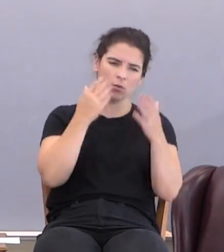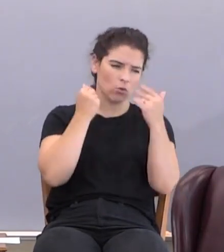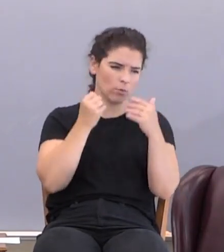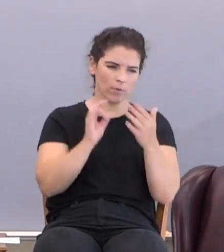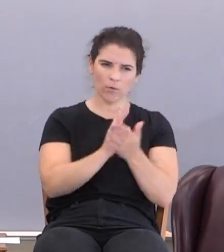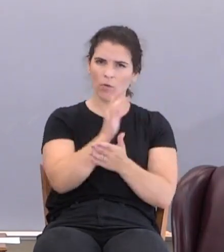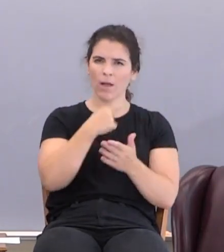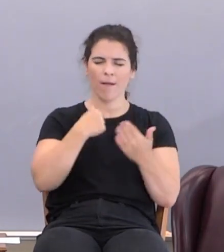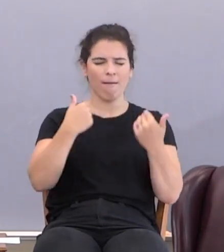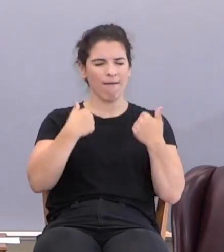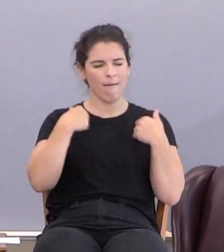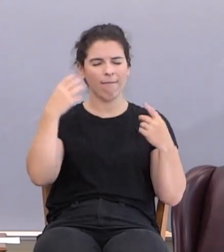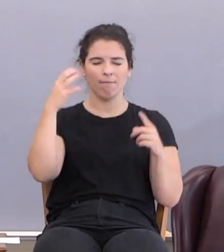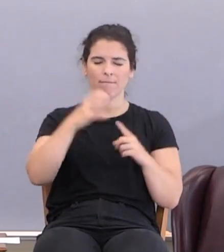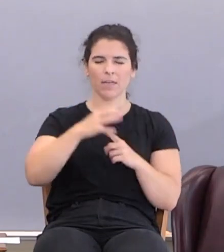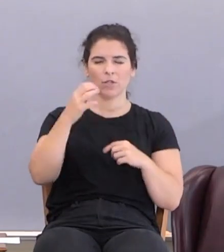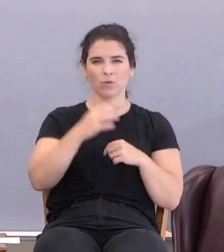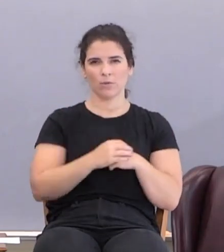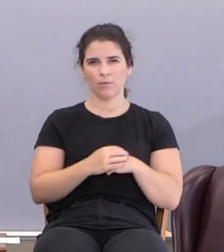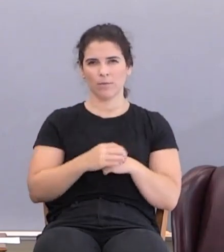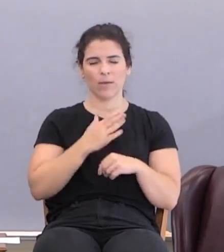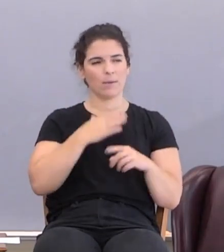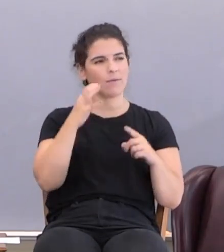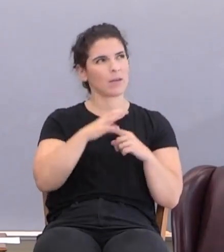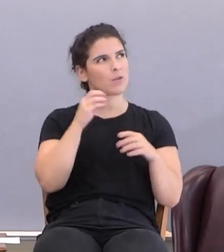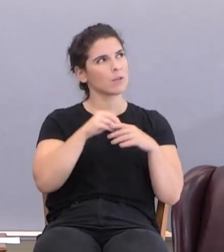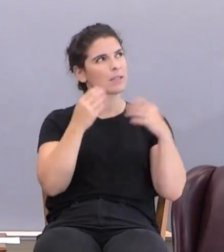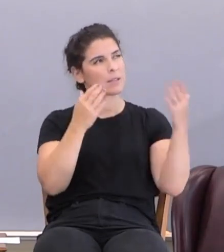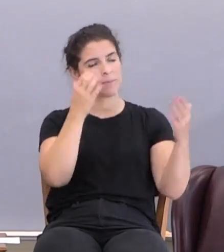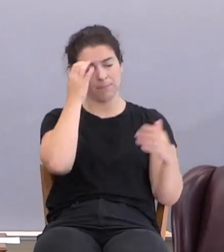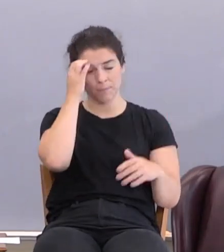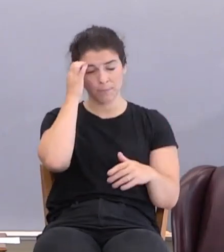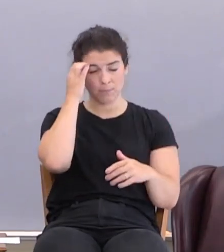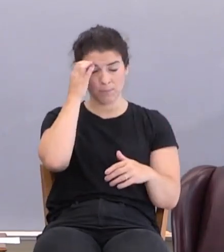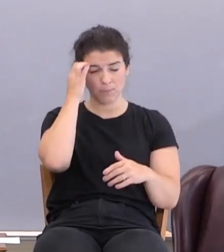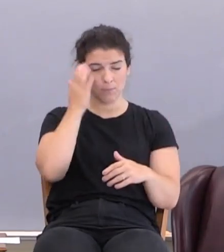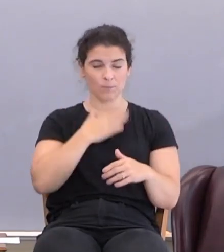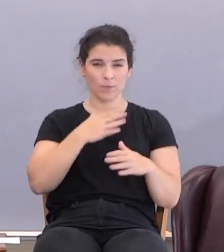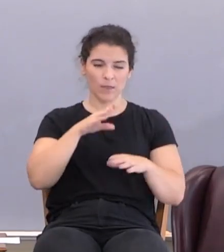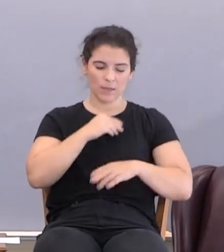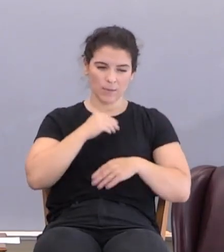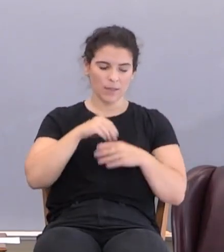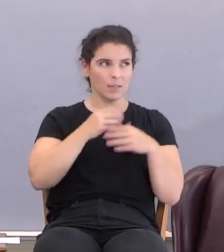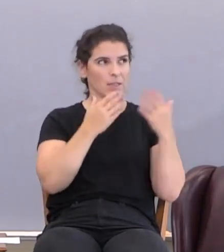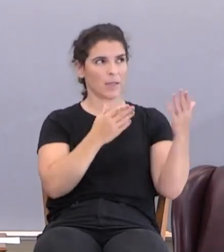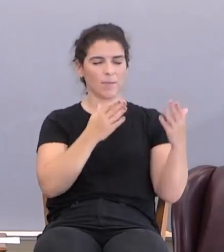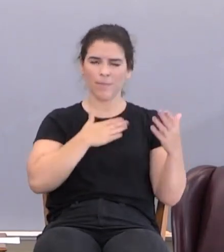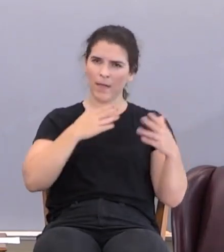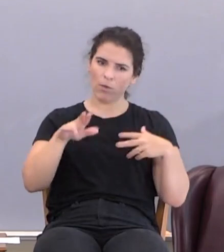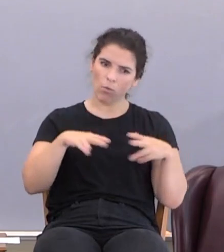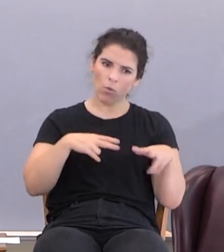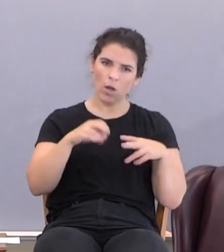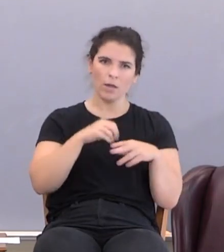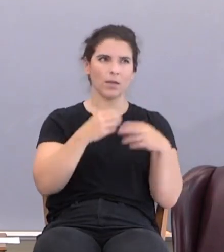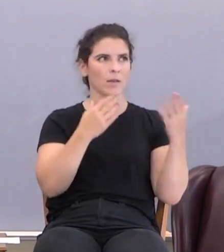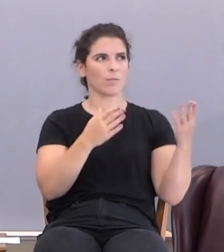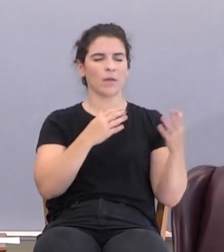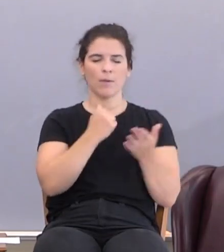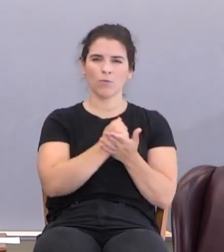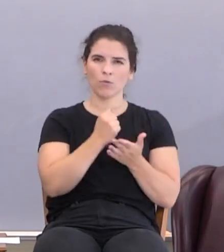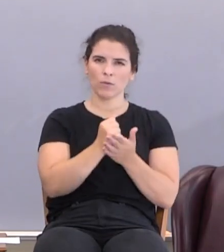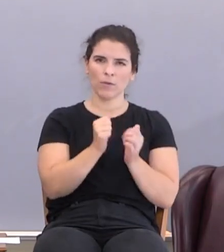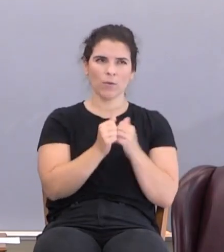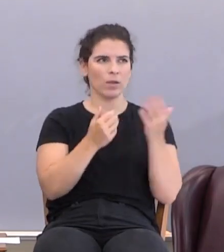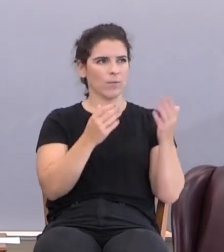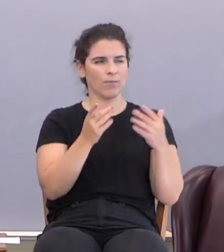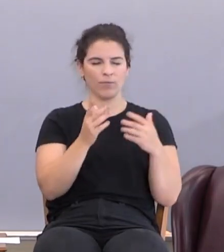I've got victory. My victory's in Him. My acceptance is in Him, my walk is in Him, I'm crucified with Him, nevertheless